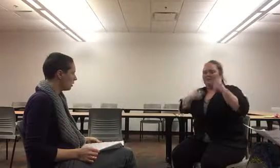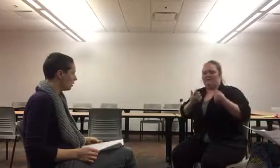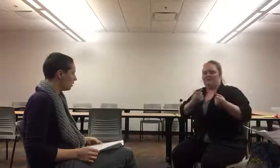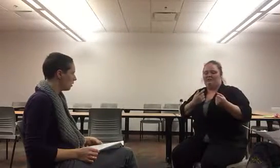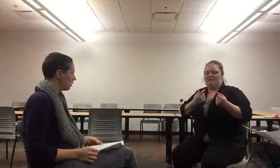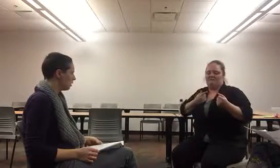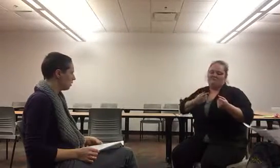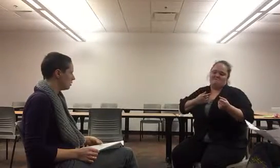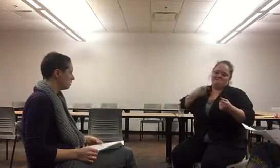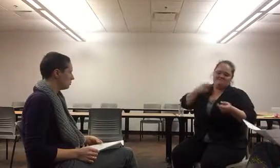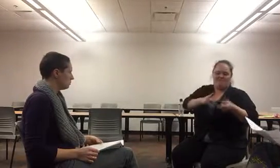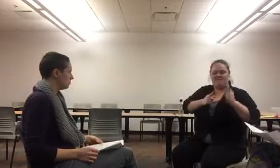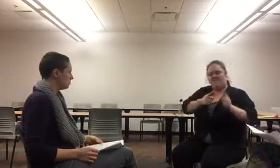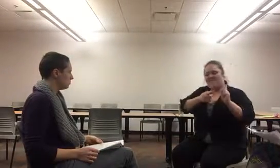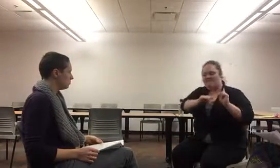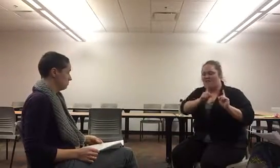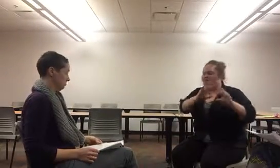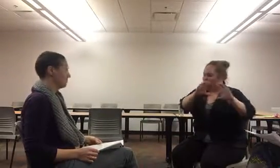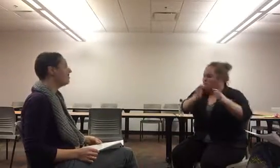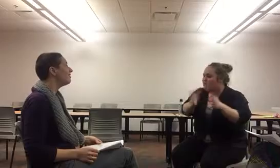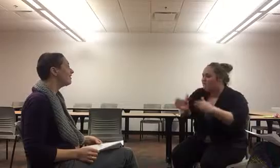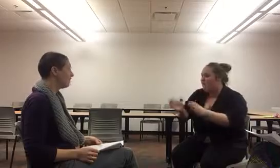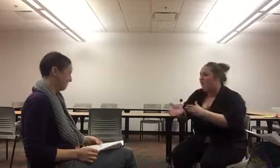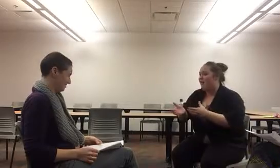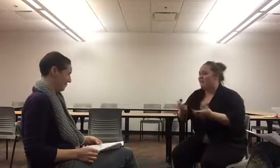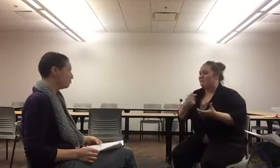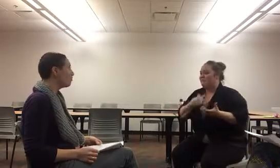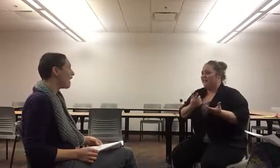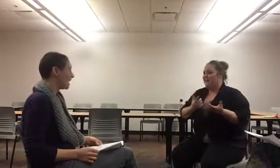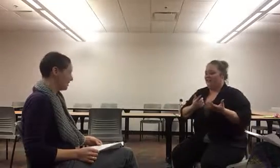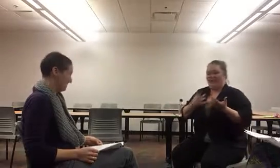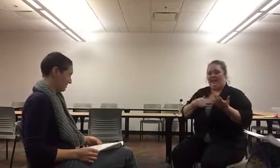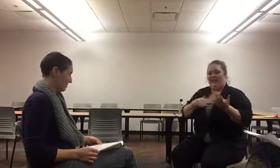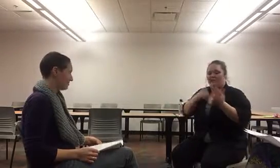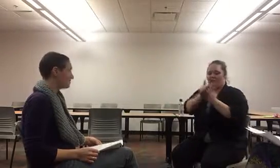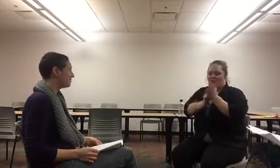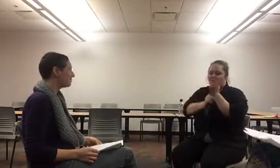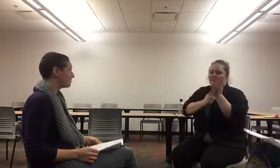As well as actions to actively remove rights and protections... Are really hitting home.